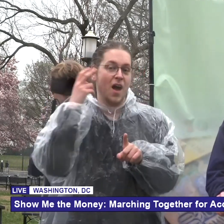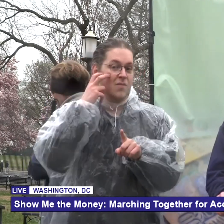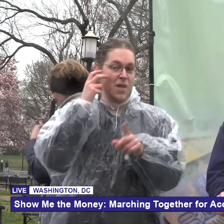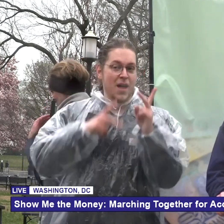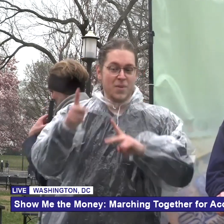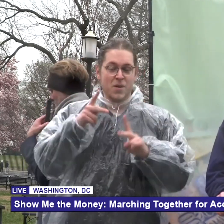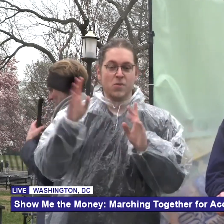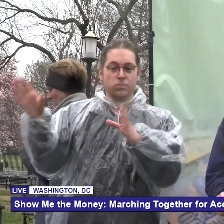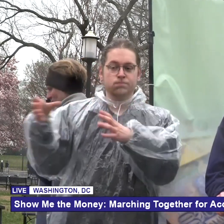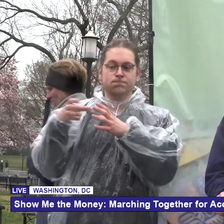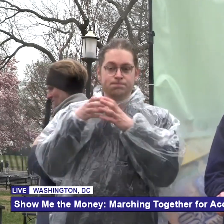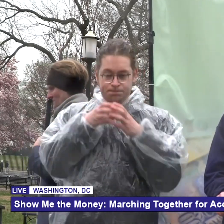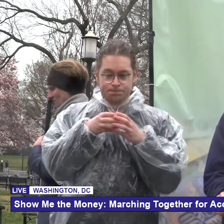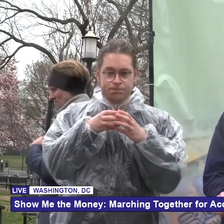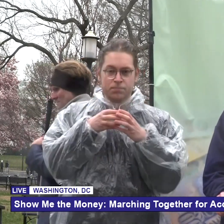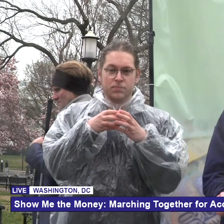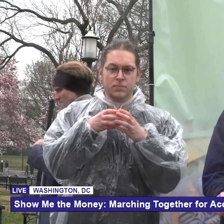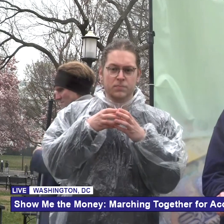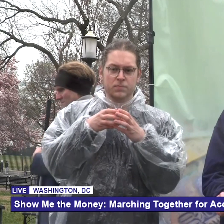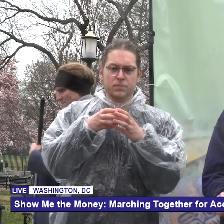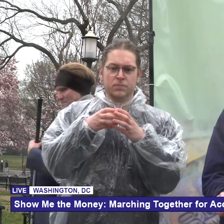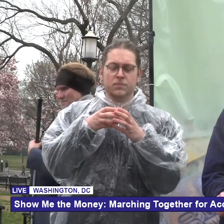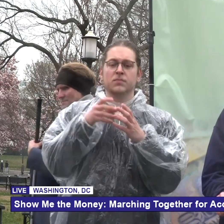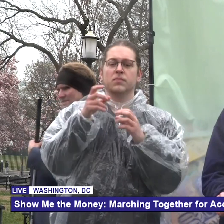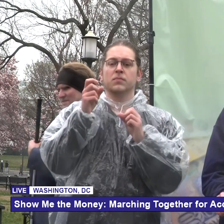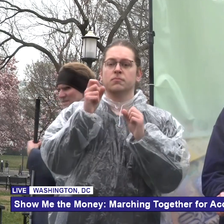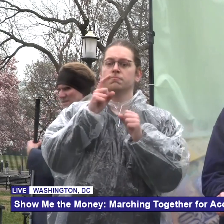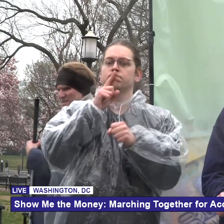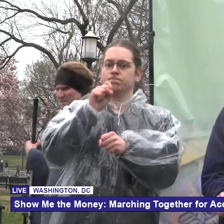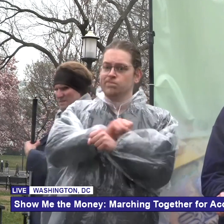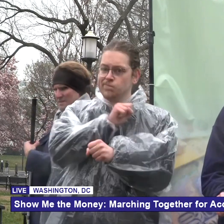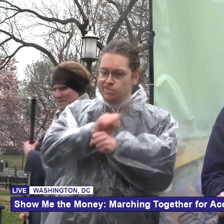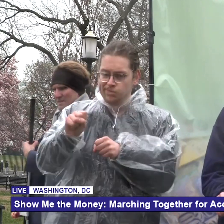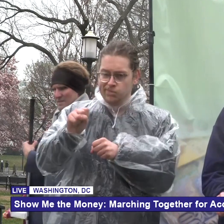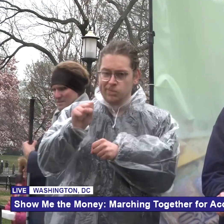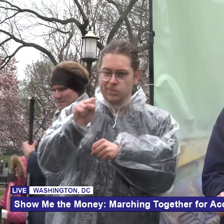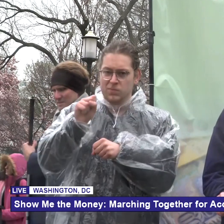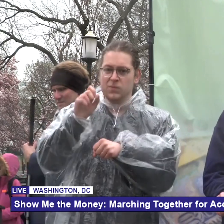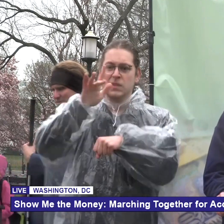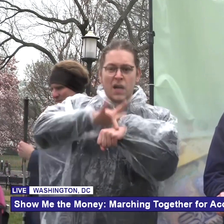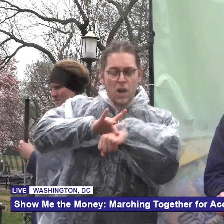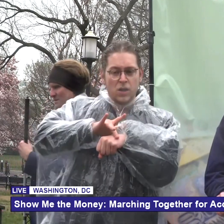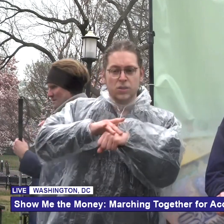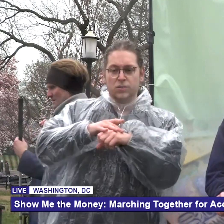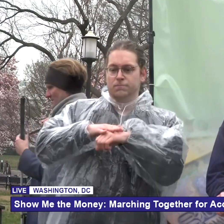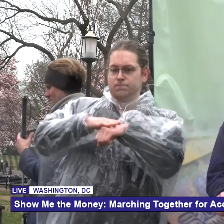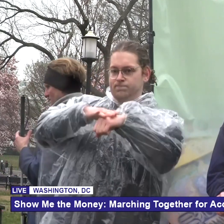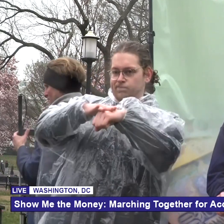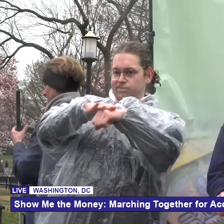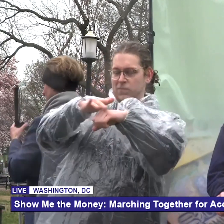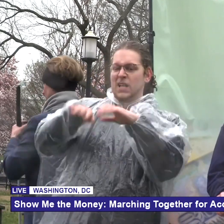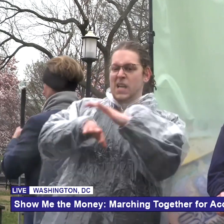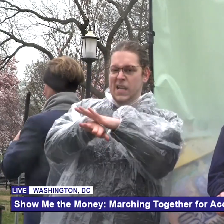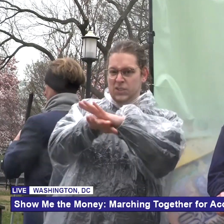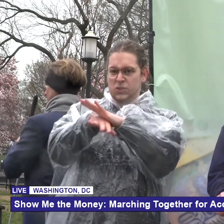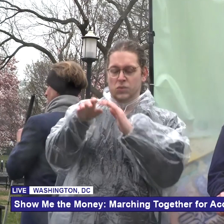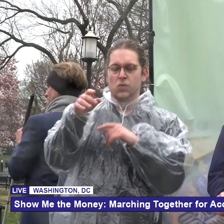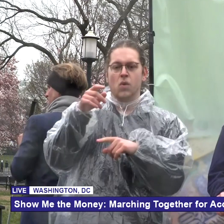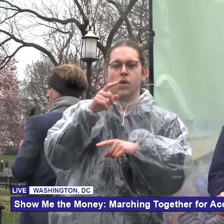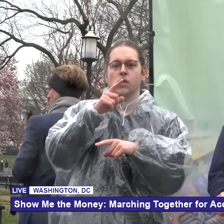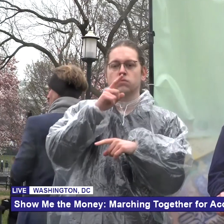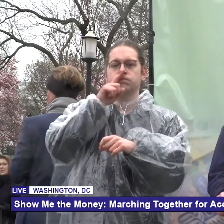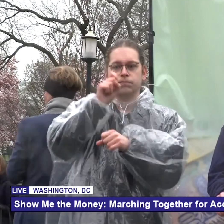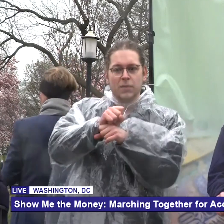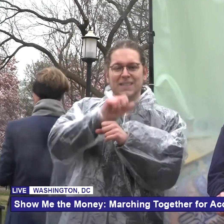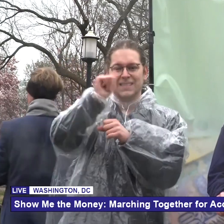got to actually touch the raised tactile features on a real